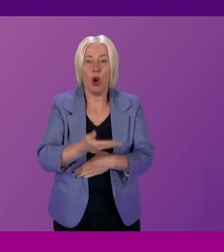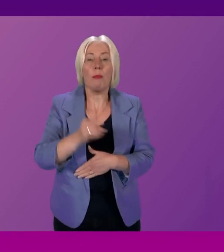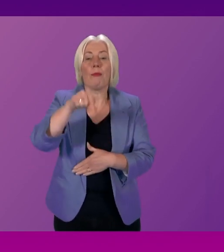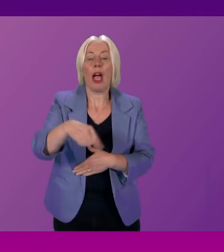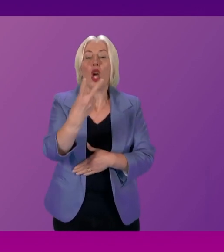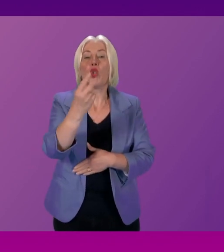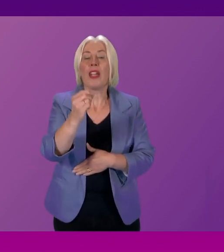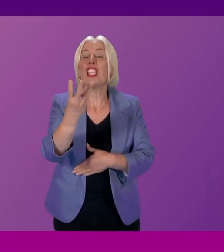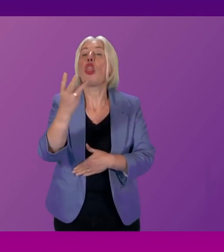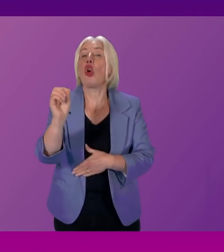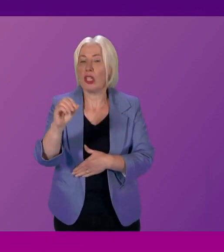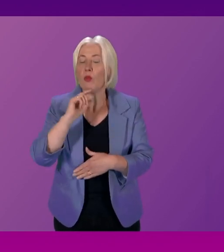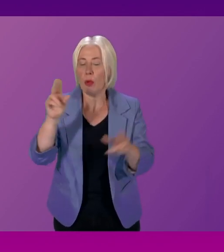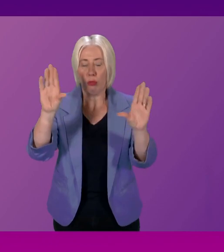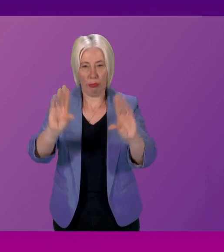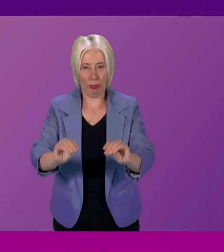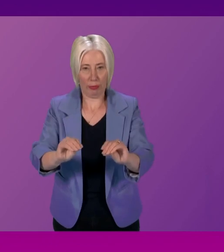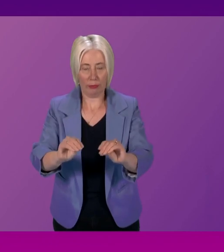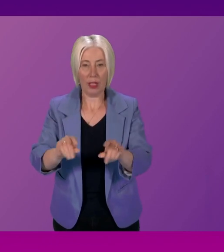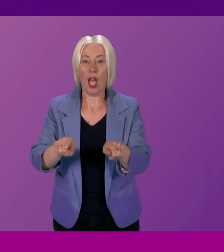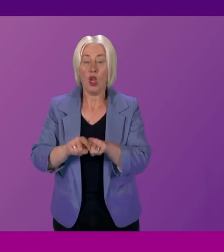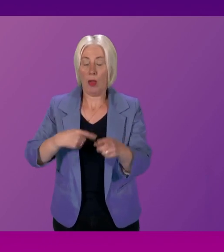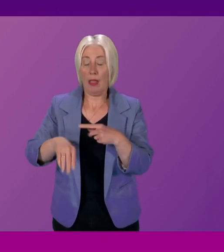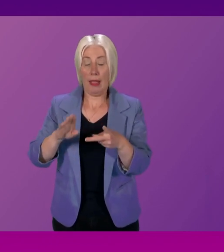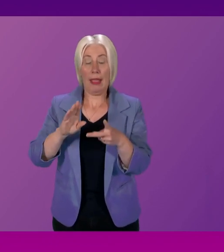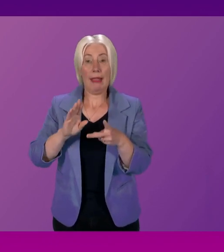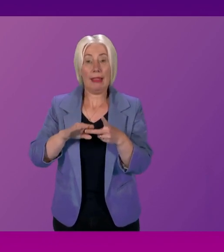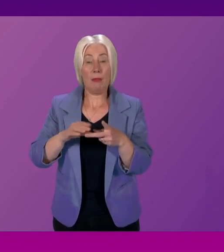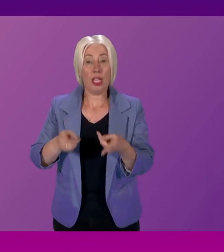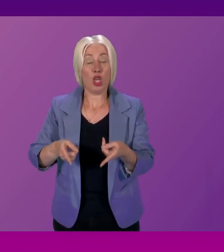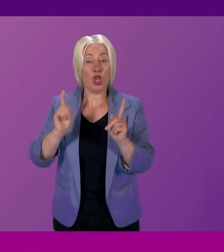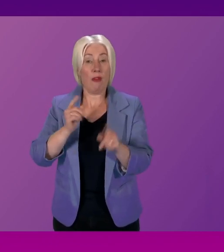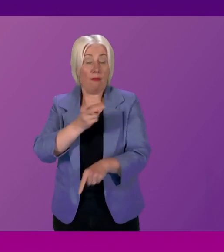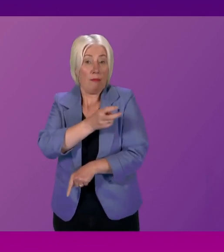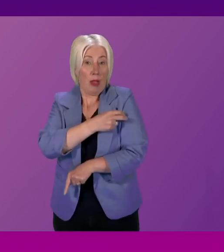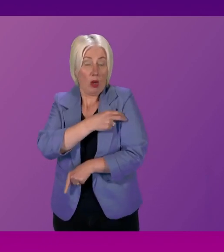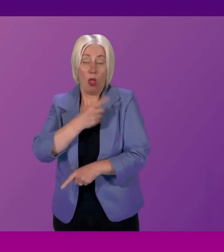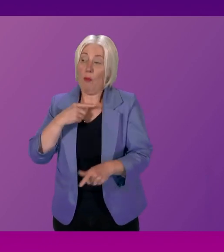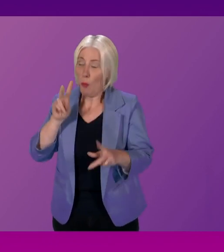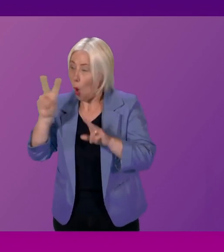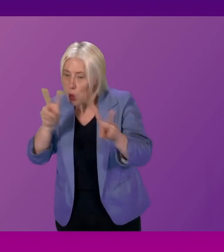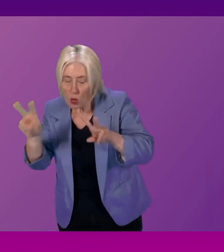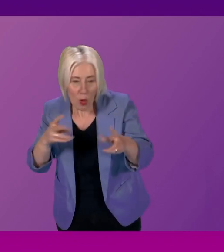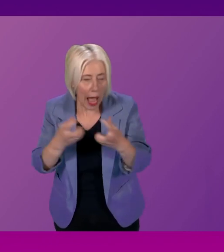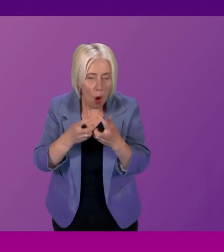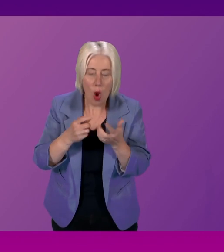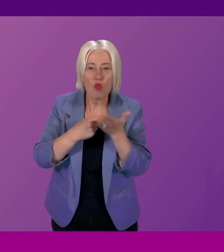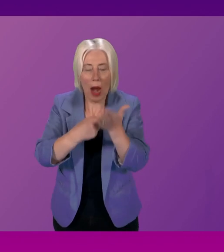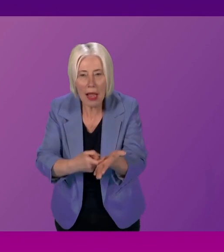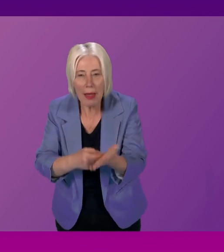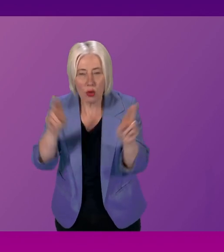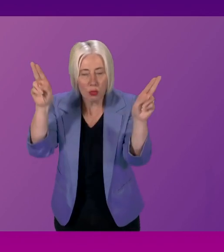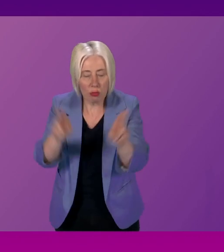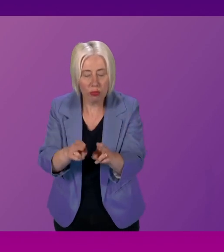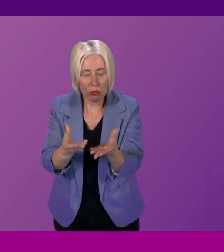elimination delivery plan, developed by the Deputy Chief Medical Officer and stakeholders, will prioritise the recommendations for HIV